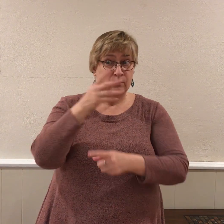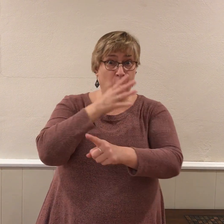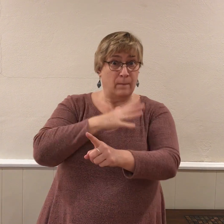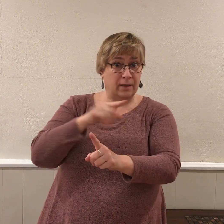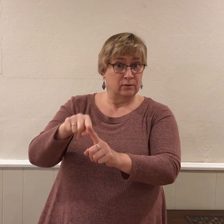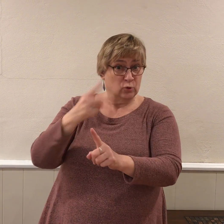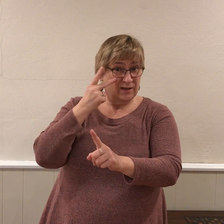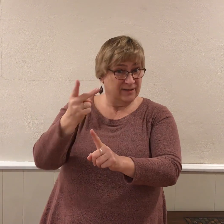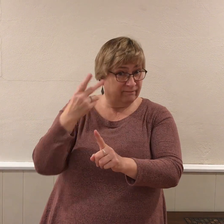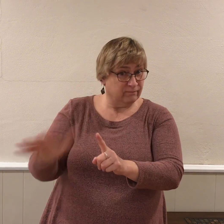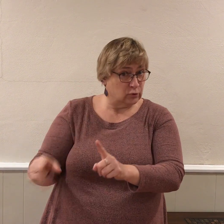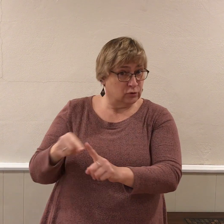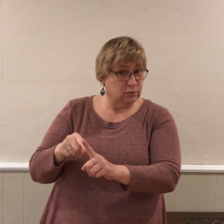Did you see that woman?